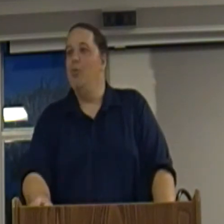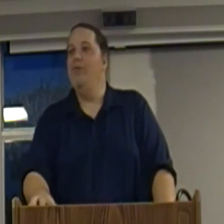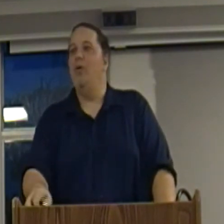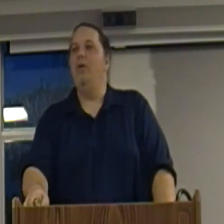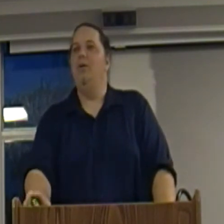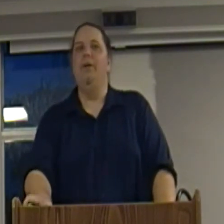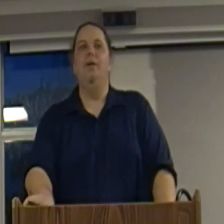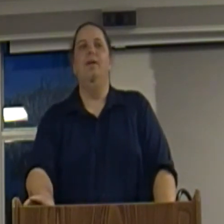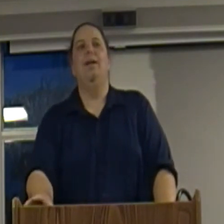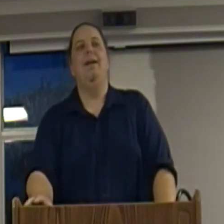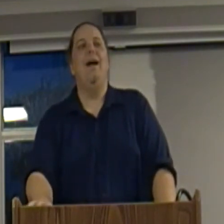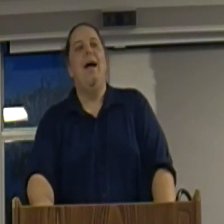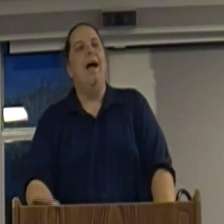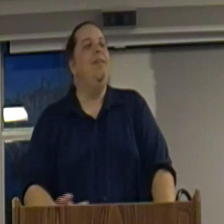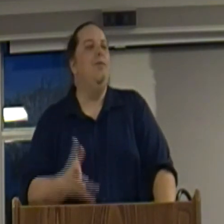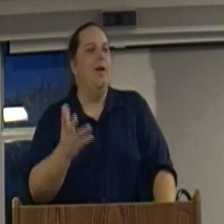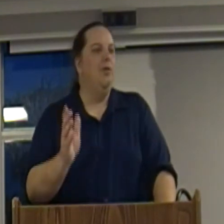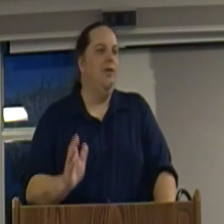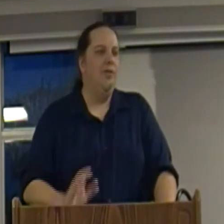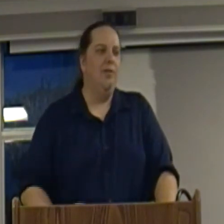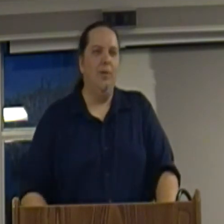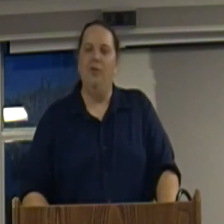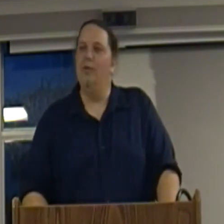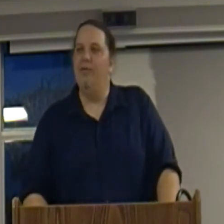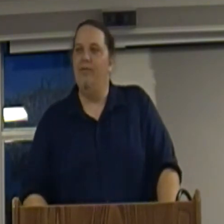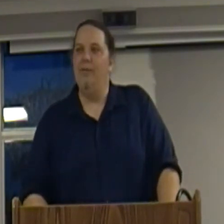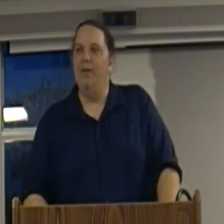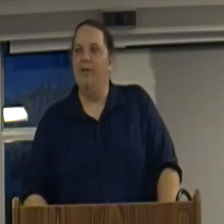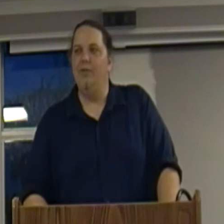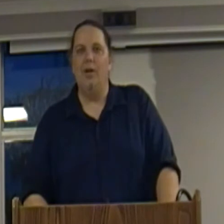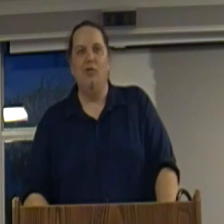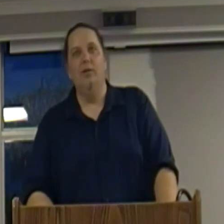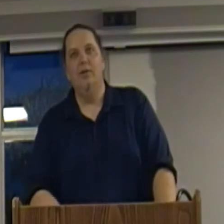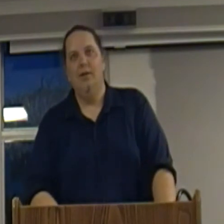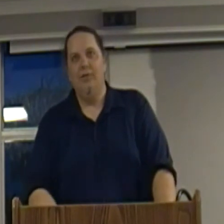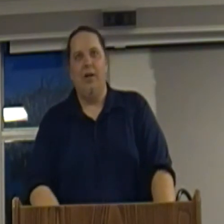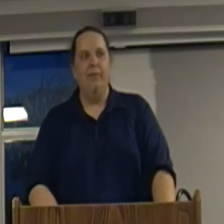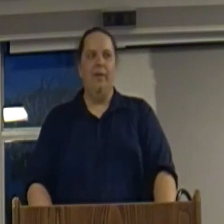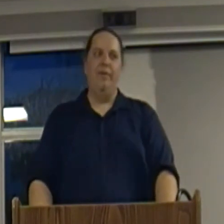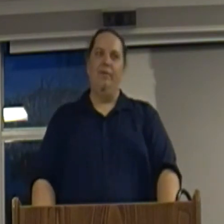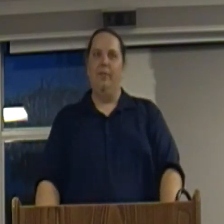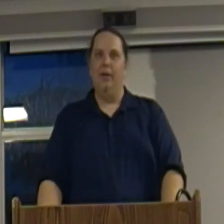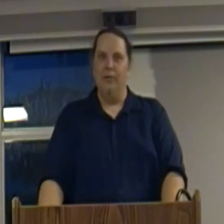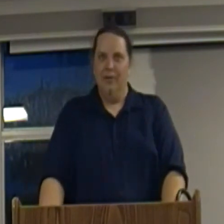Brief according to me. You know, like, I think when I do these things, I'm going to do a 15-minute discussion. It's already been 15 minutes.